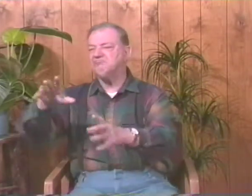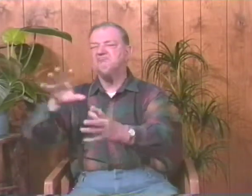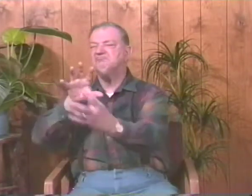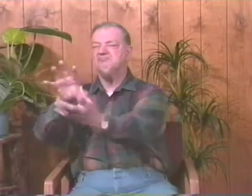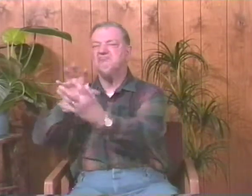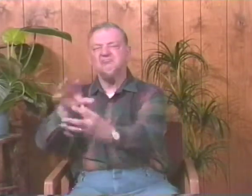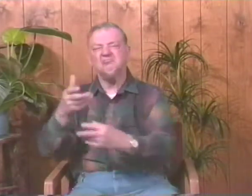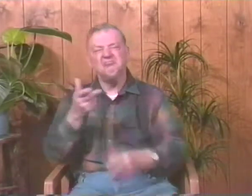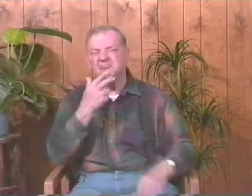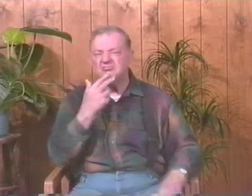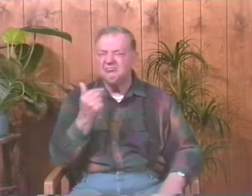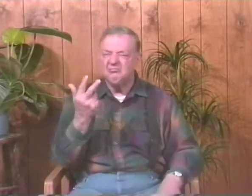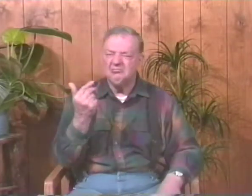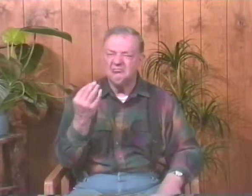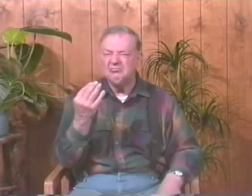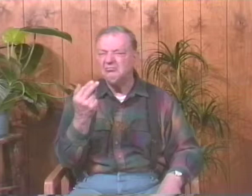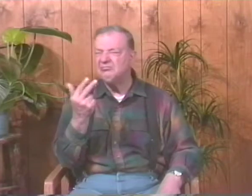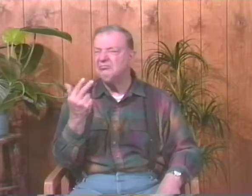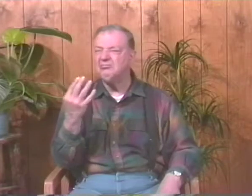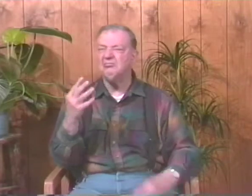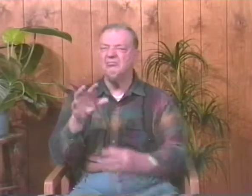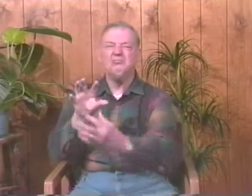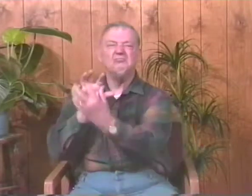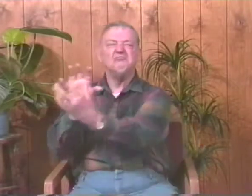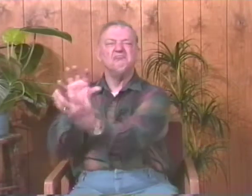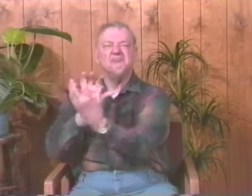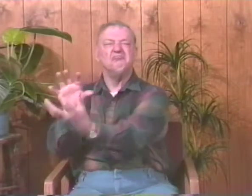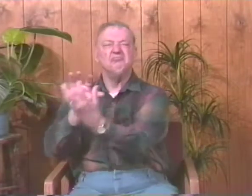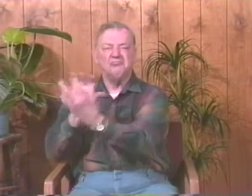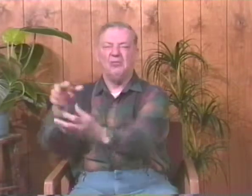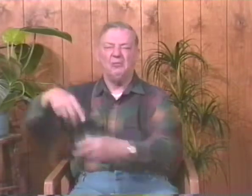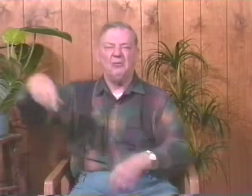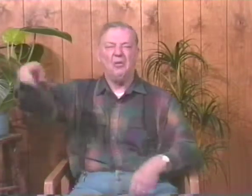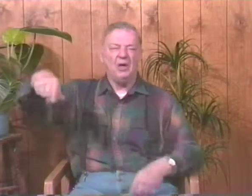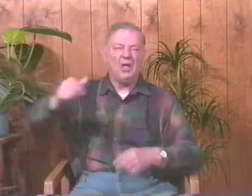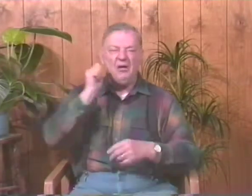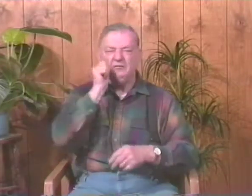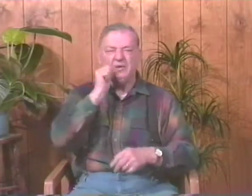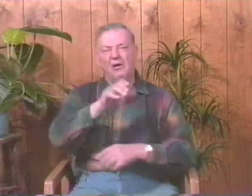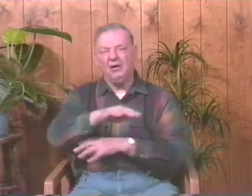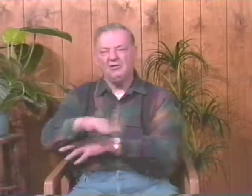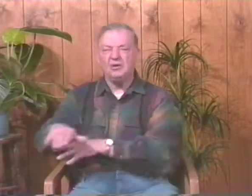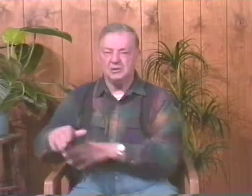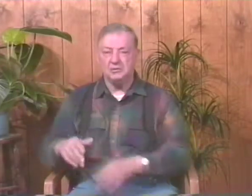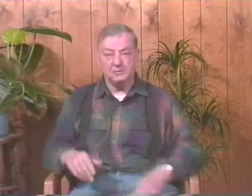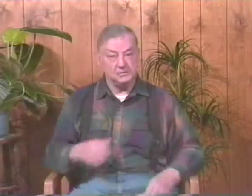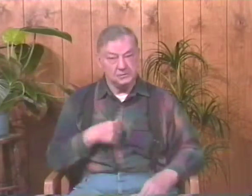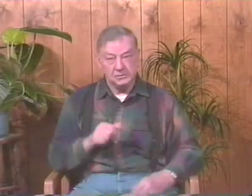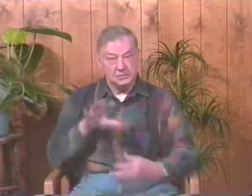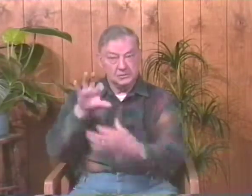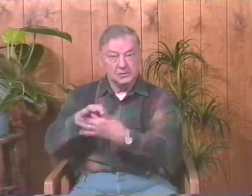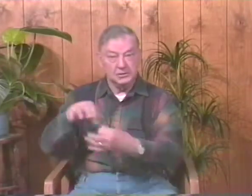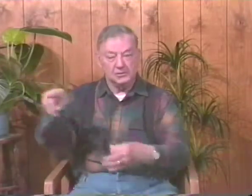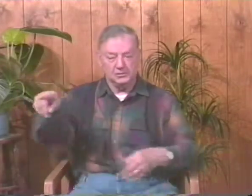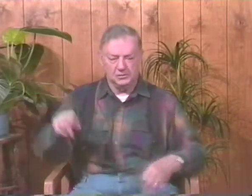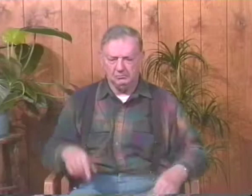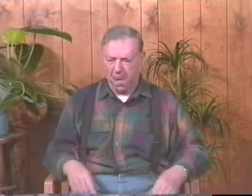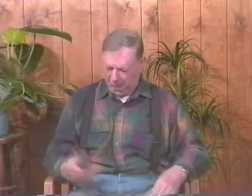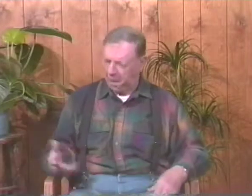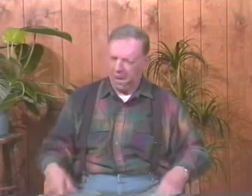you know, smaller boys. And then maybe 12, 13, 14 who would kind of scrimmage every afternoon. And I said, can I play